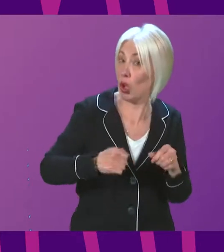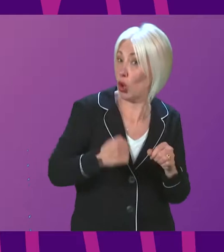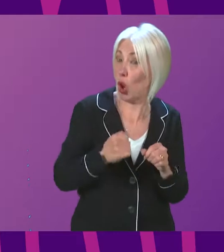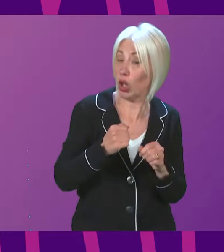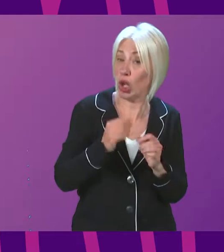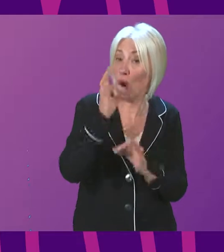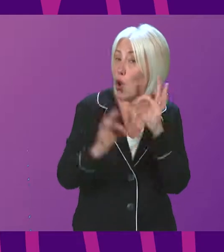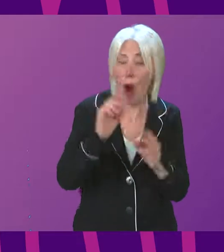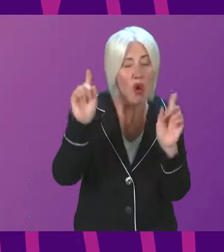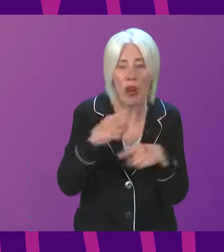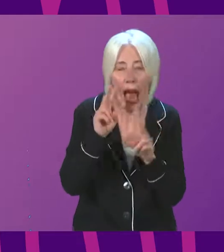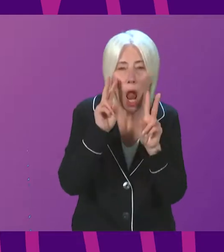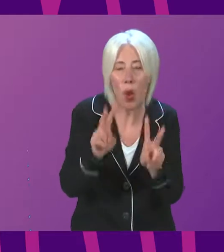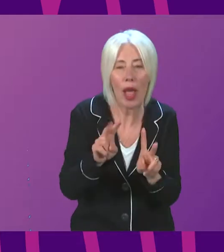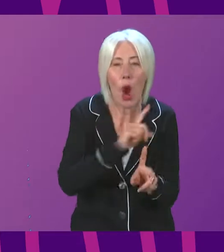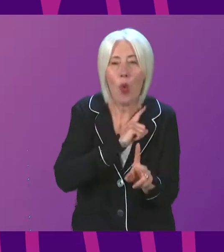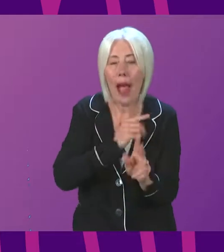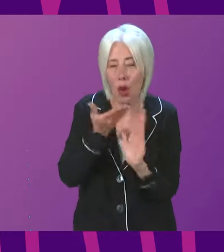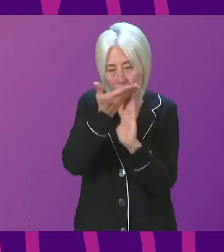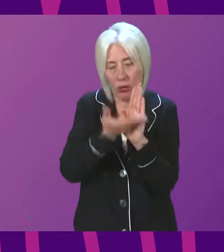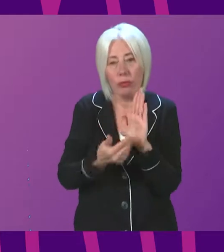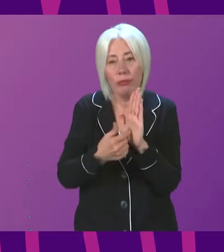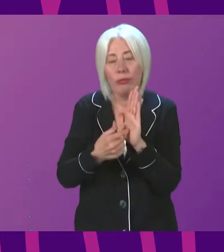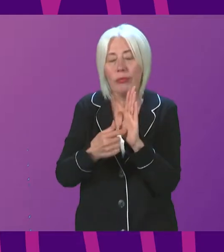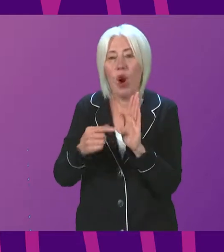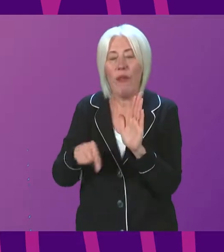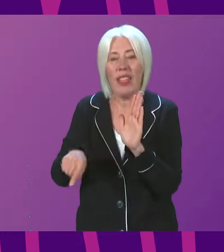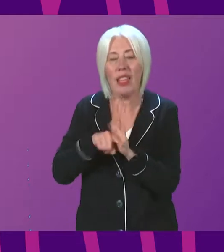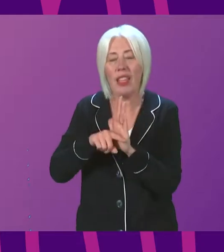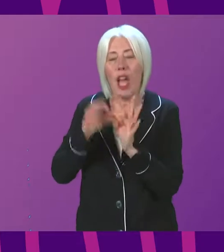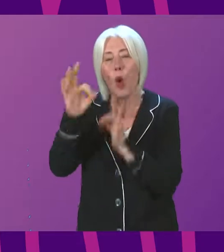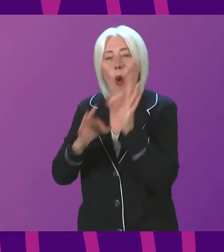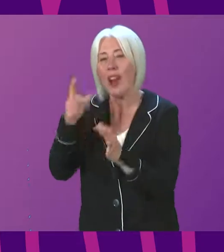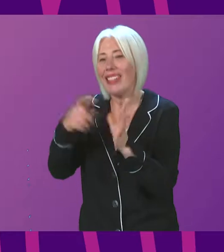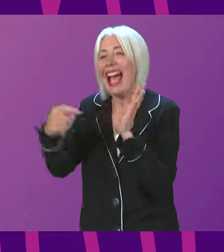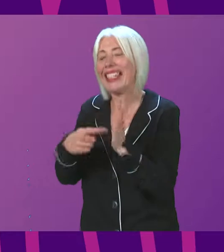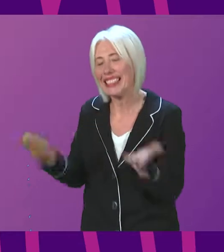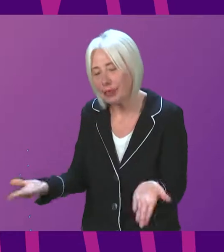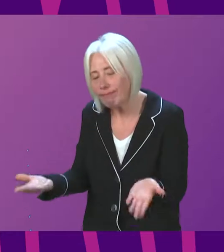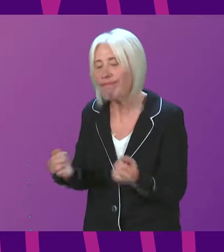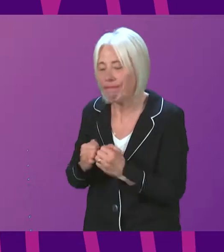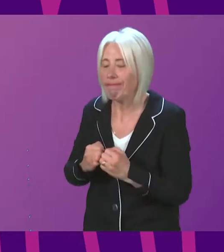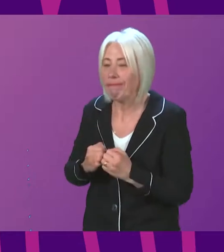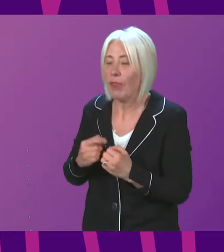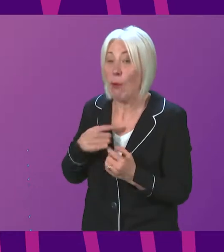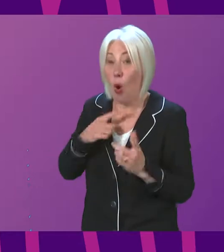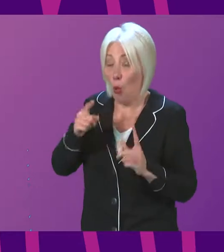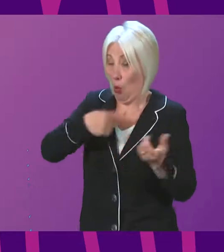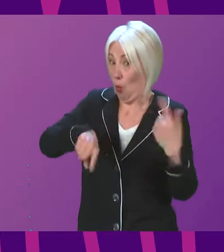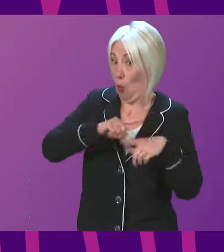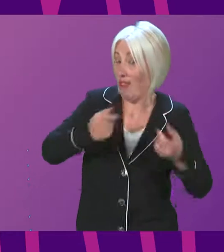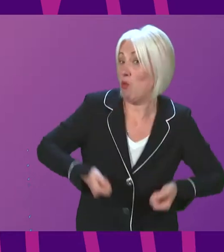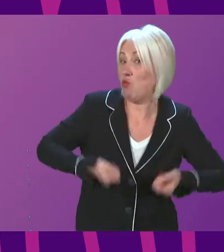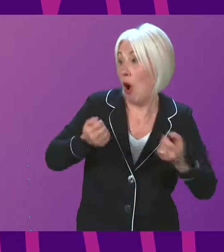looking at because of the terms of the inquiries act. Having said that, on the issues that we have raised with the United